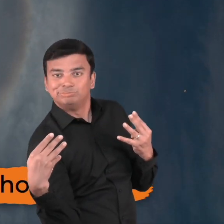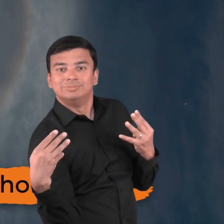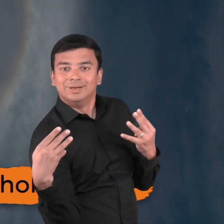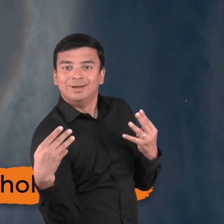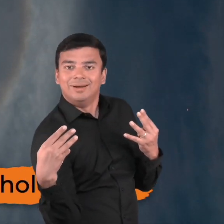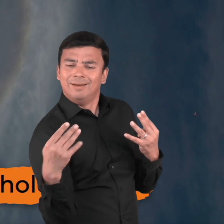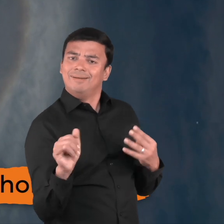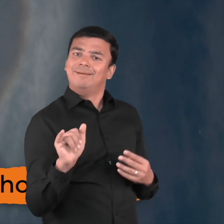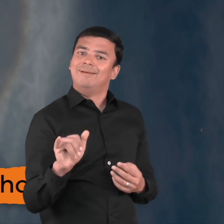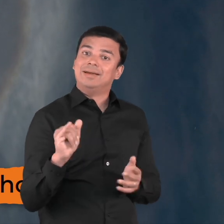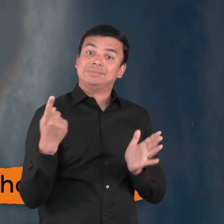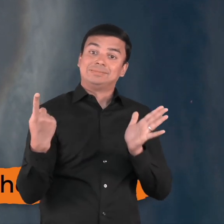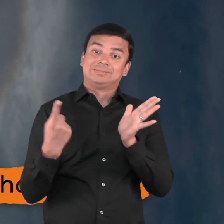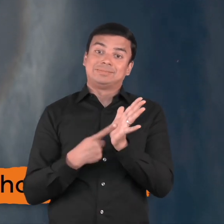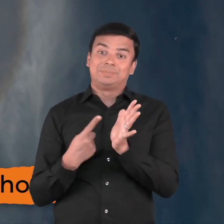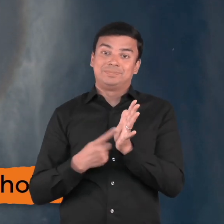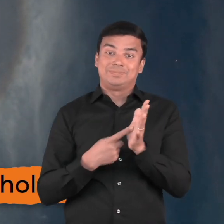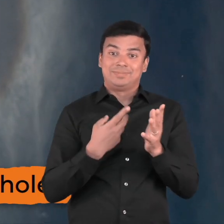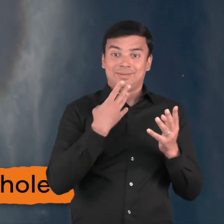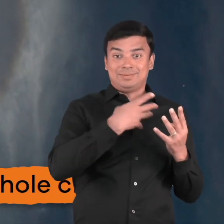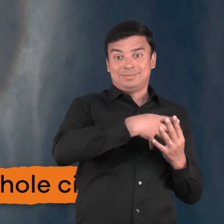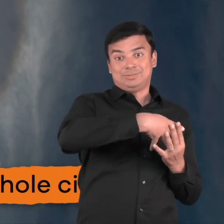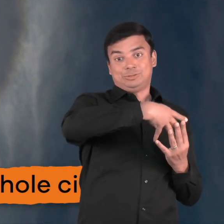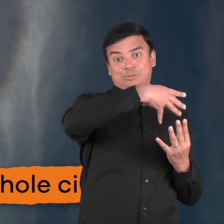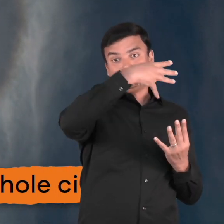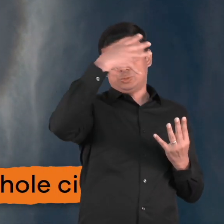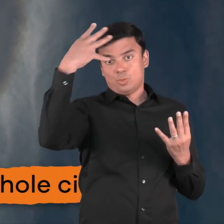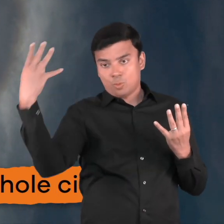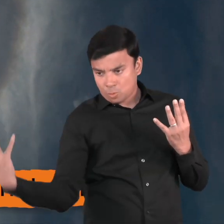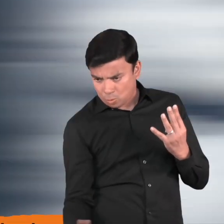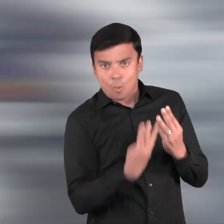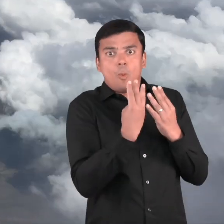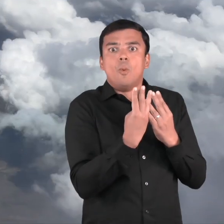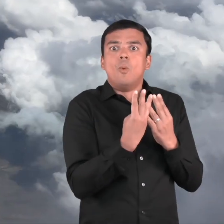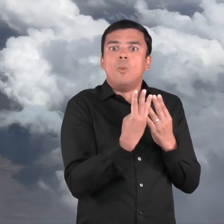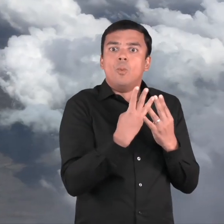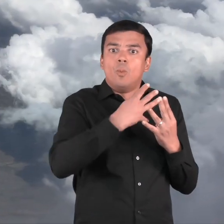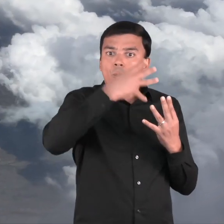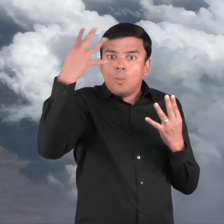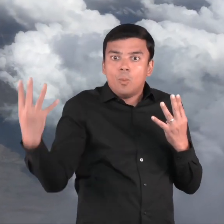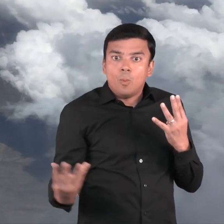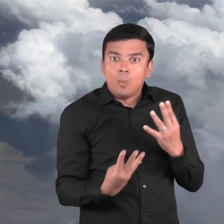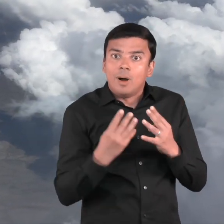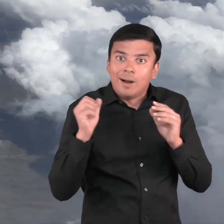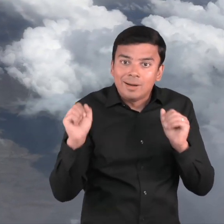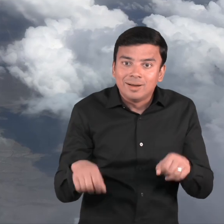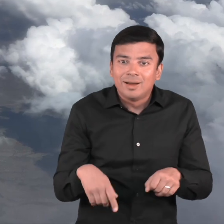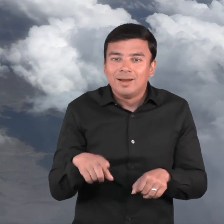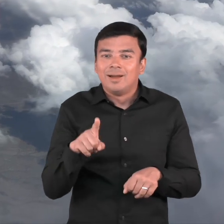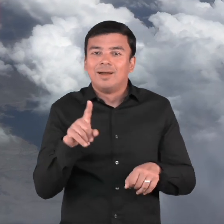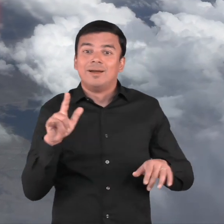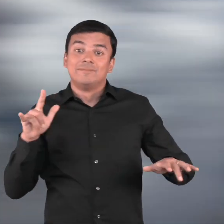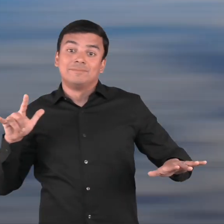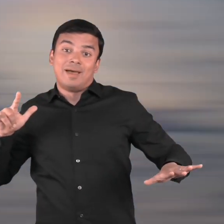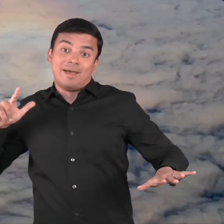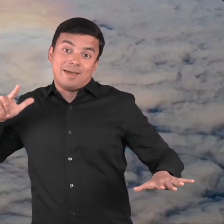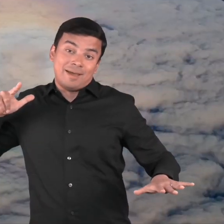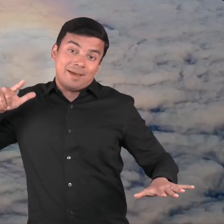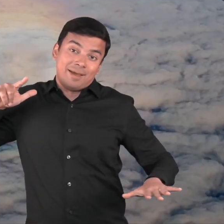can appear as a whole circle. You just have to be high enough in the sky to see it, like if you are